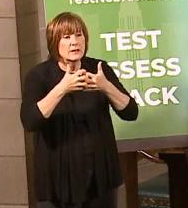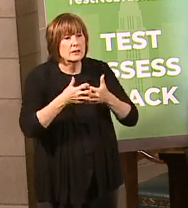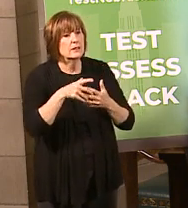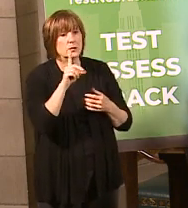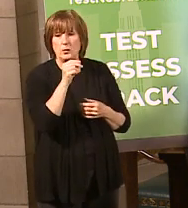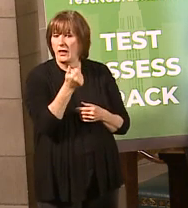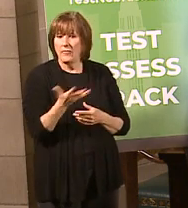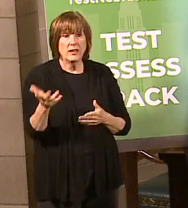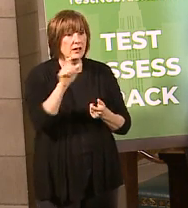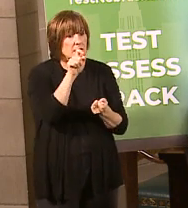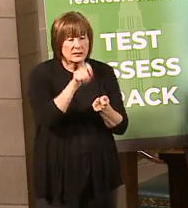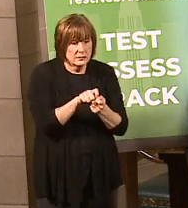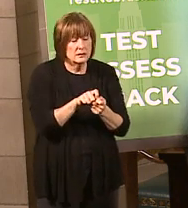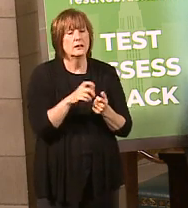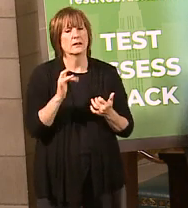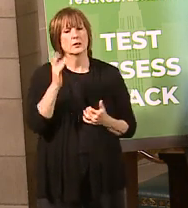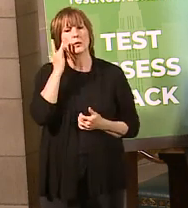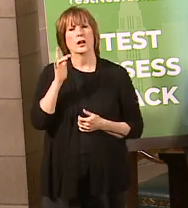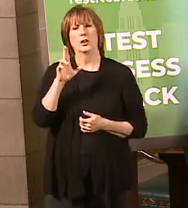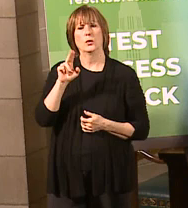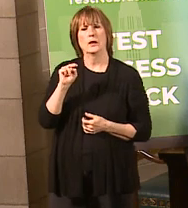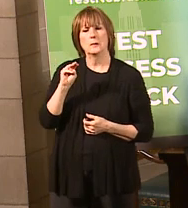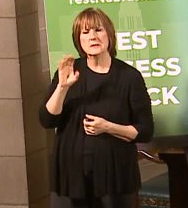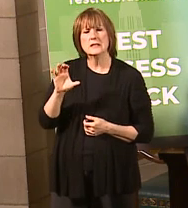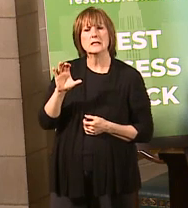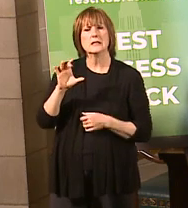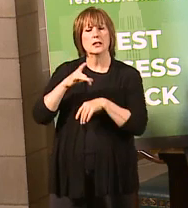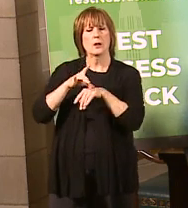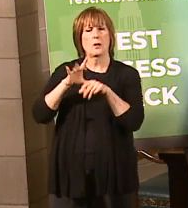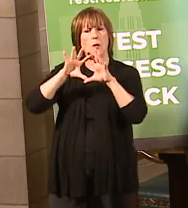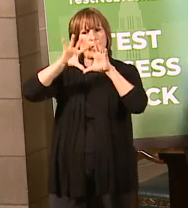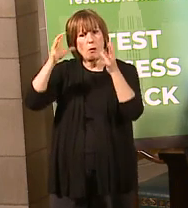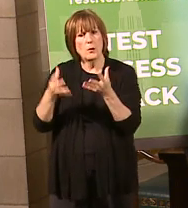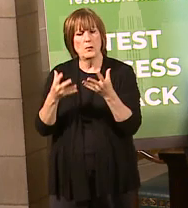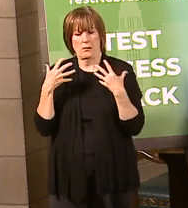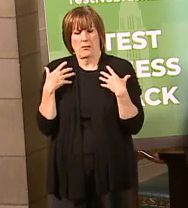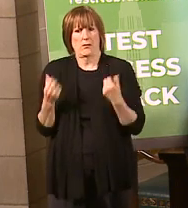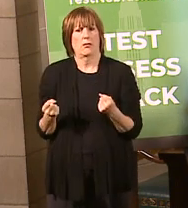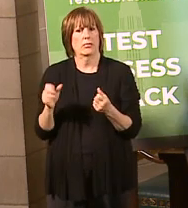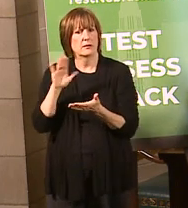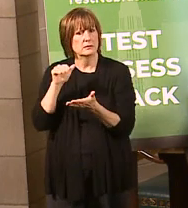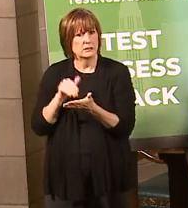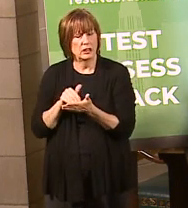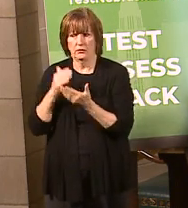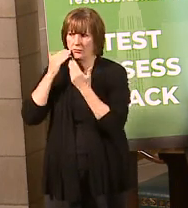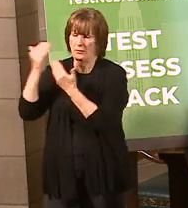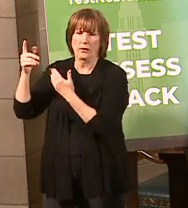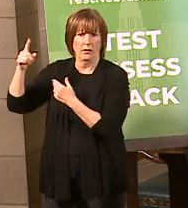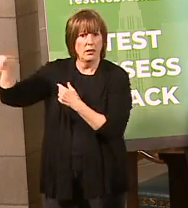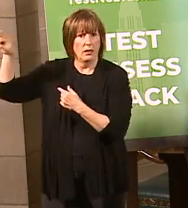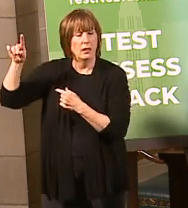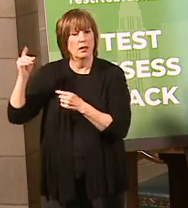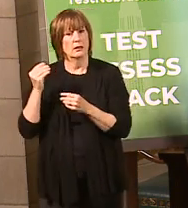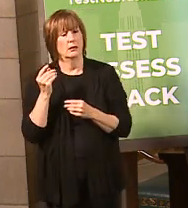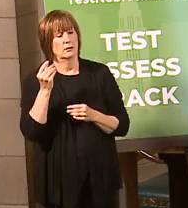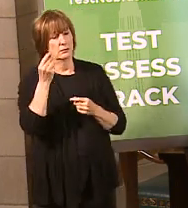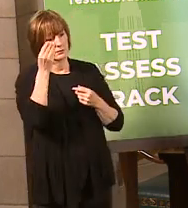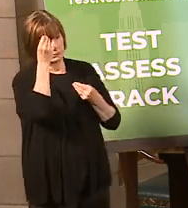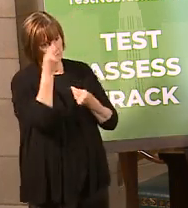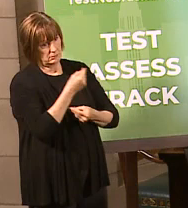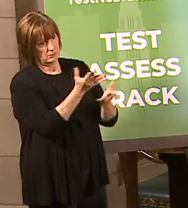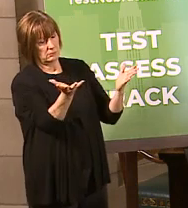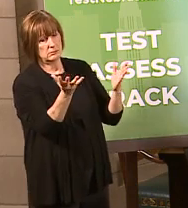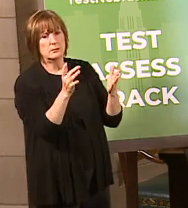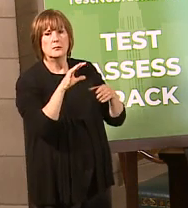have actually UNMC and their Global Health Center, and I want to thank Shelly Sweetholm and her team for this. they put out their meat